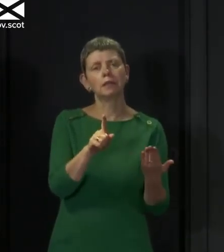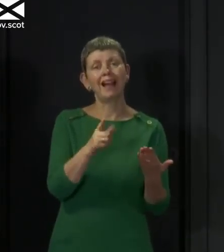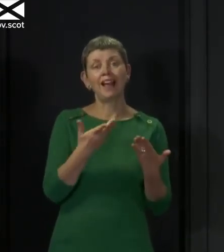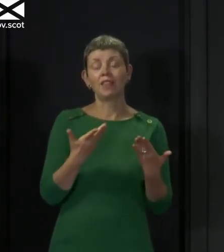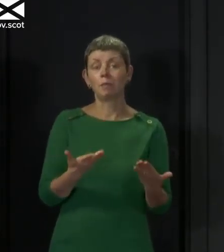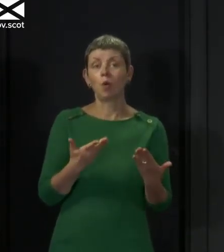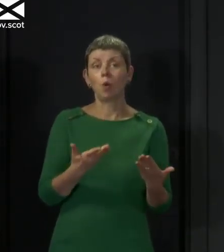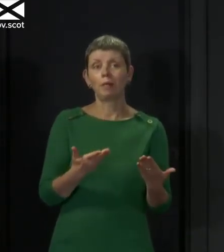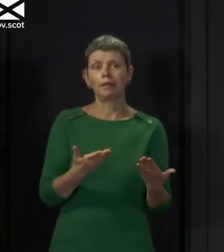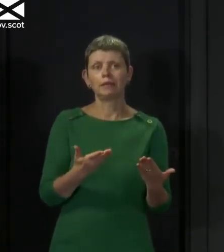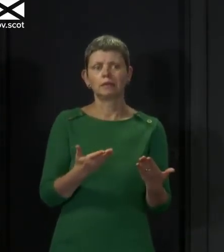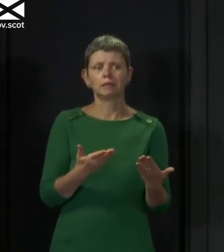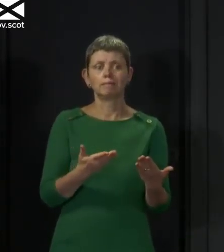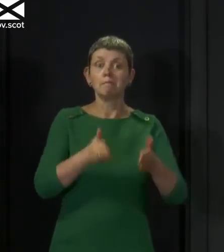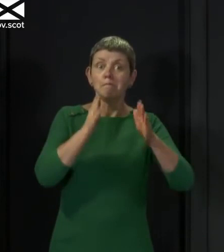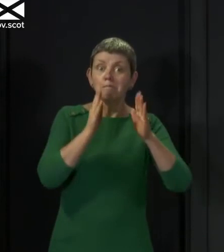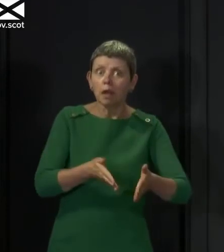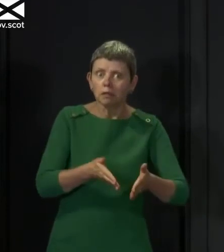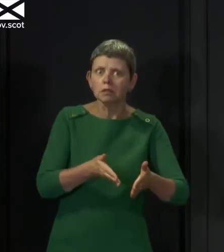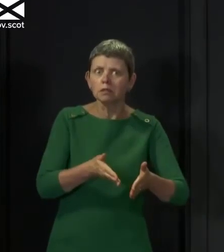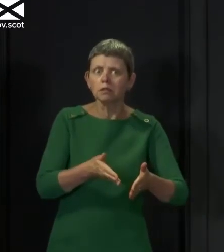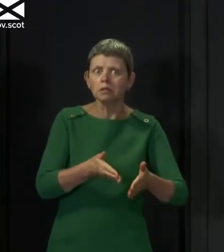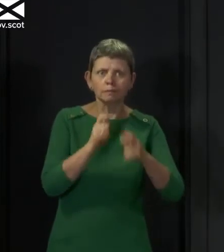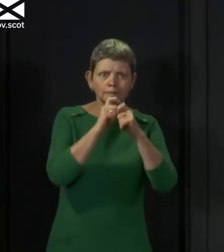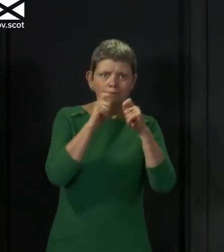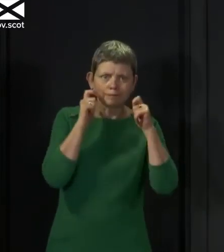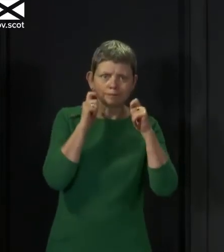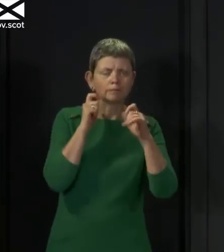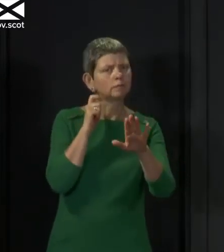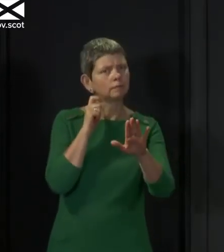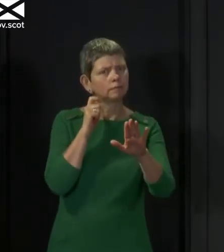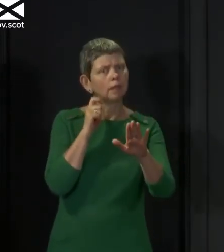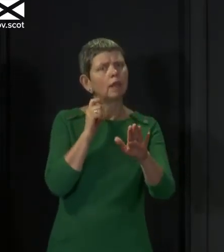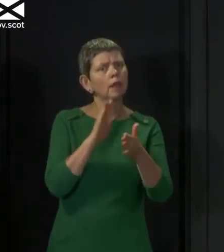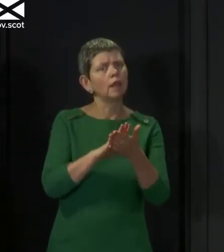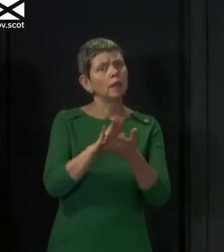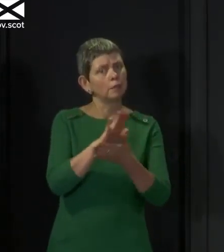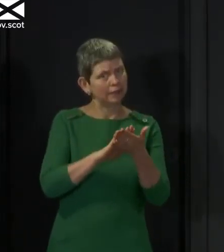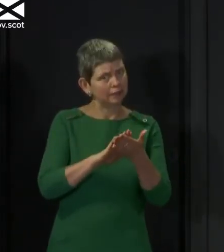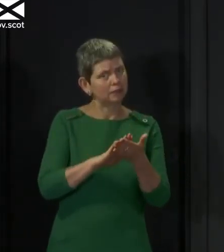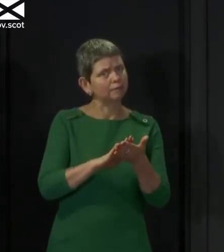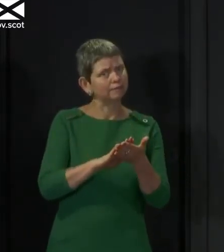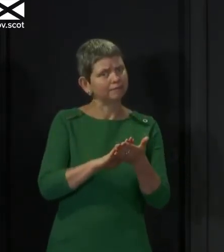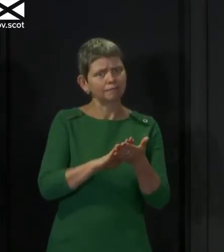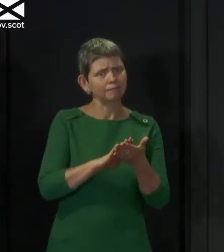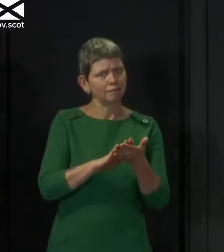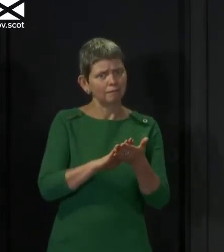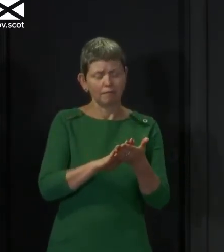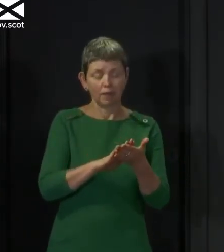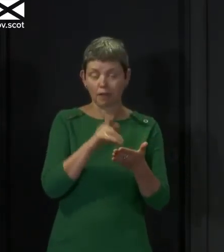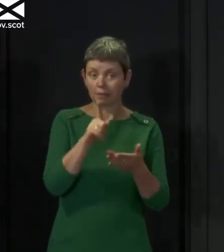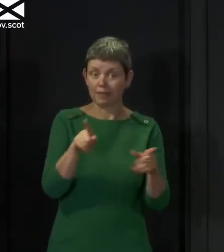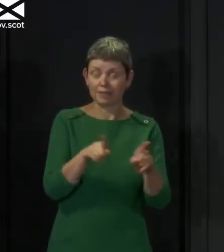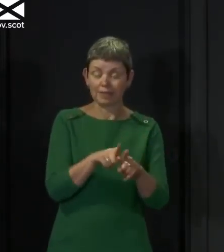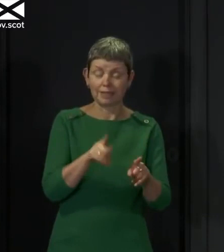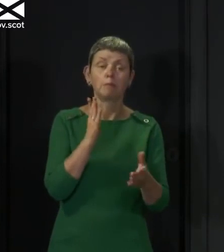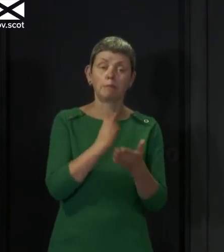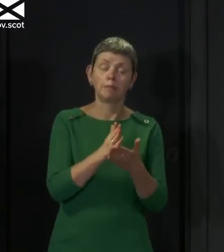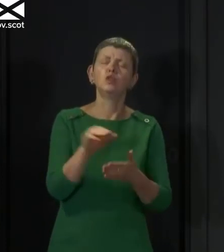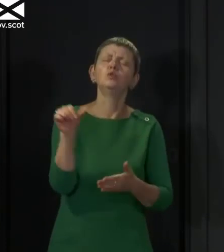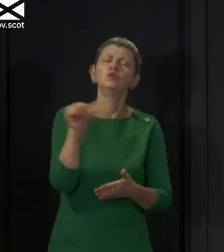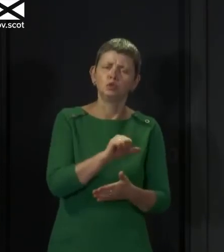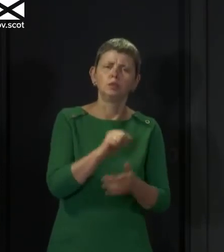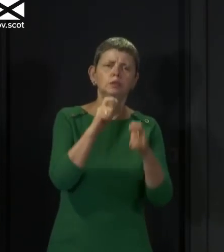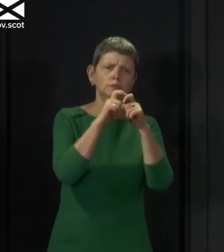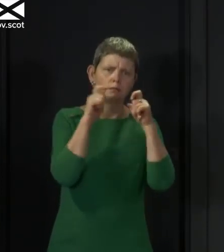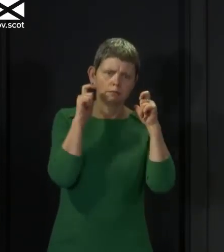because it's not legally mandatory in Scotland does not detract from the fact that my very strong advice to people is to wear a face covering,